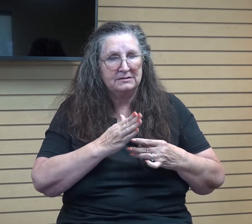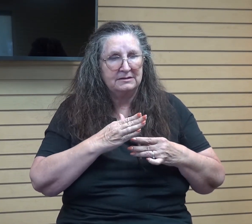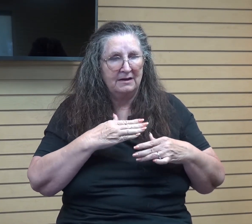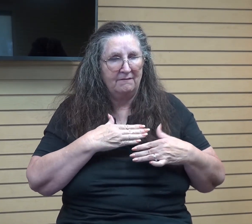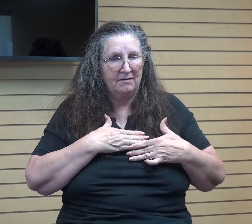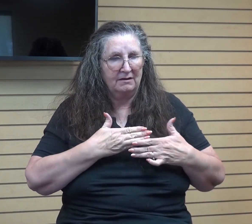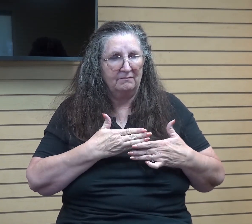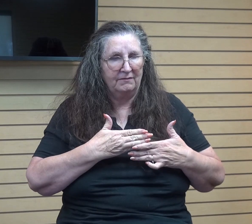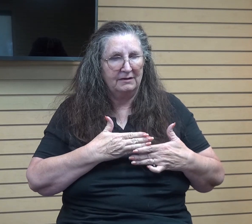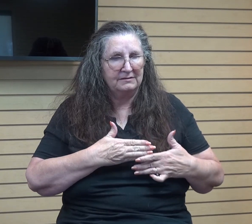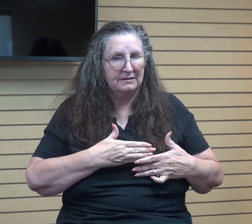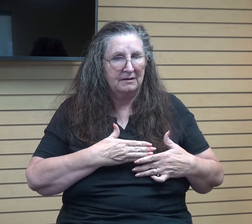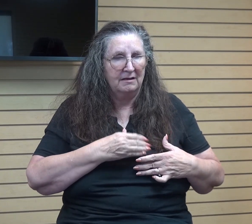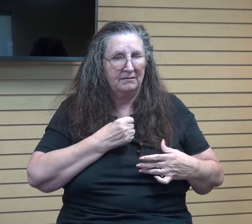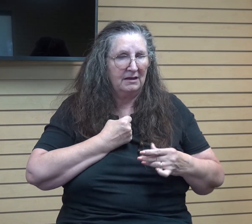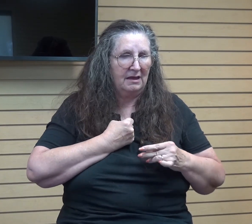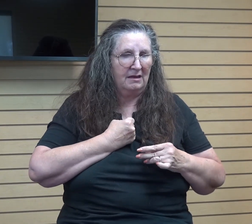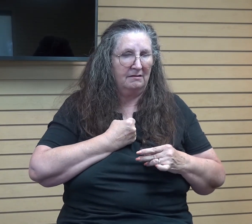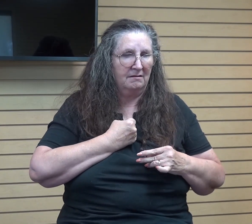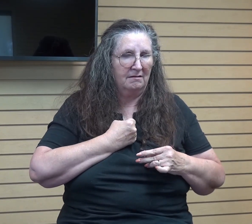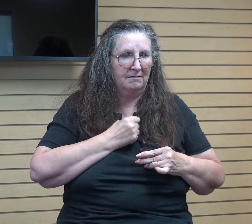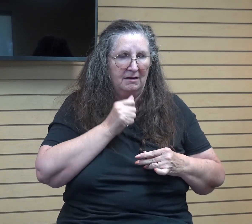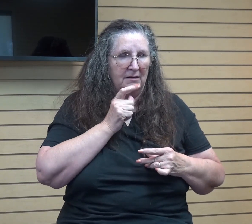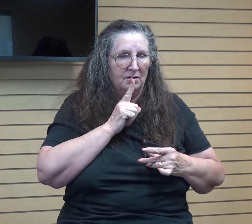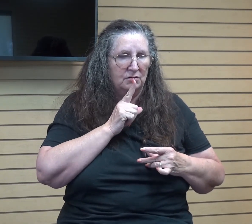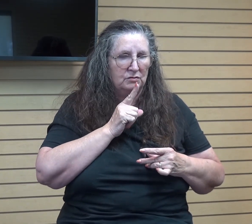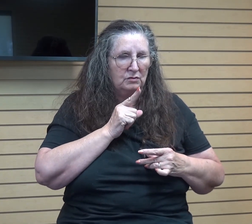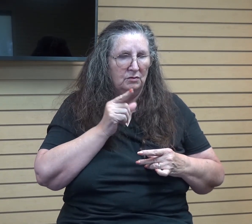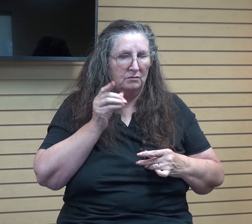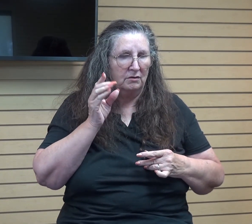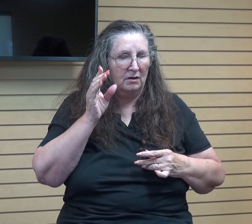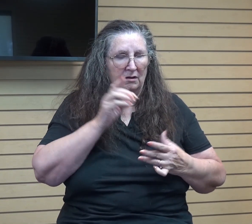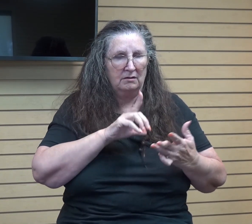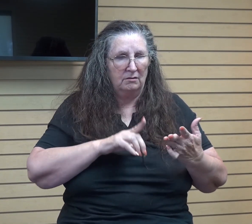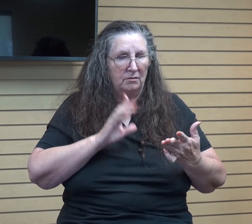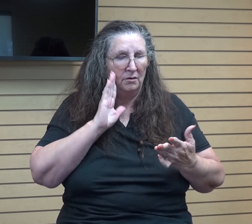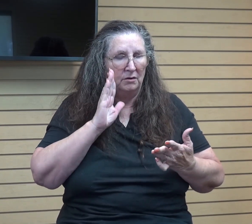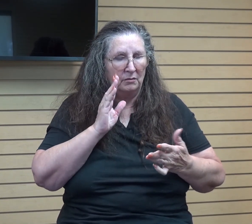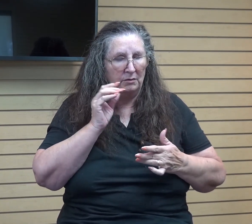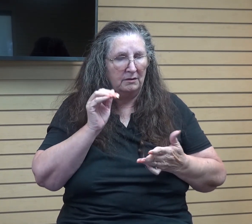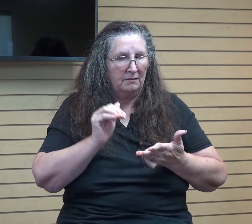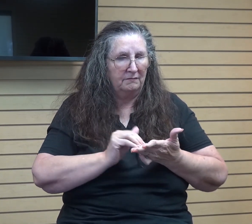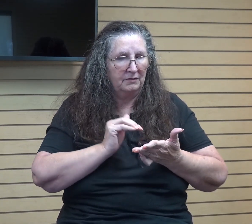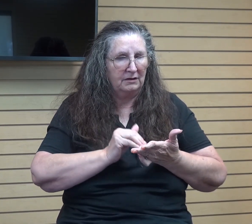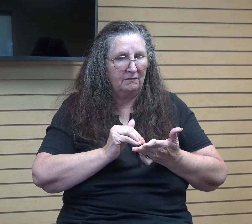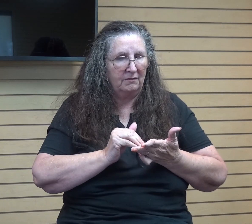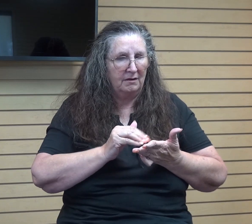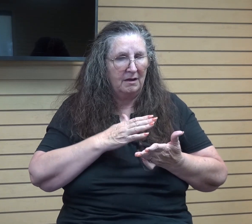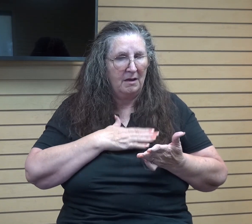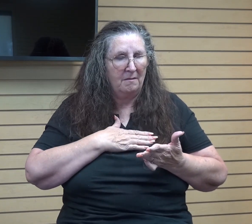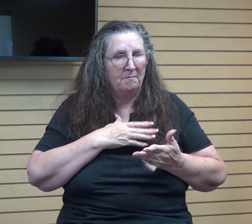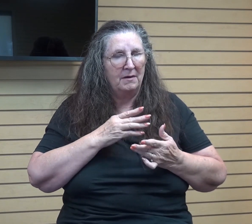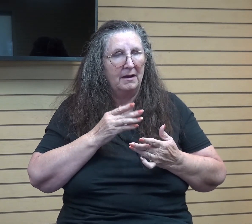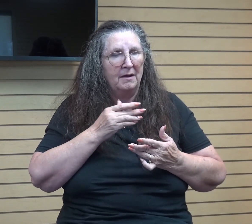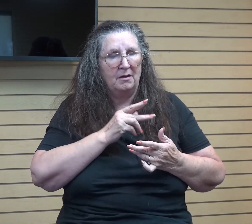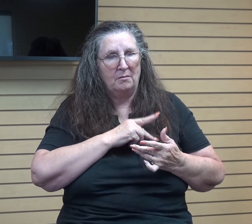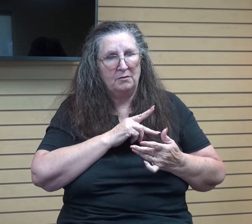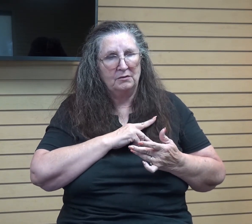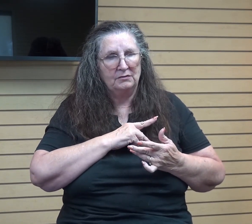on to that you did confess, but you're not sure that the Lord will forgive you because as my personal experience and the Bible and